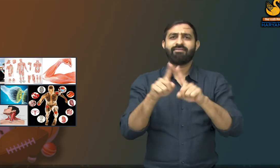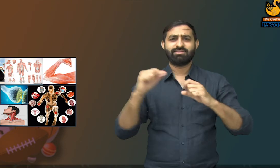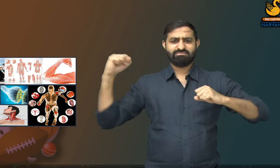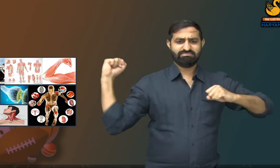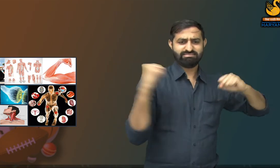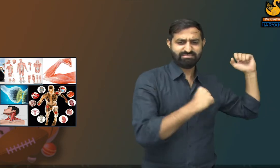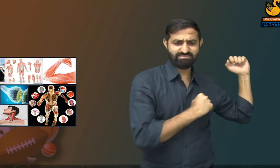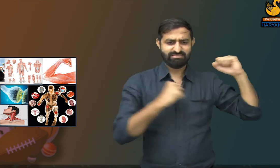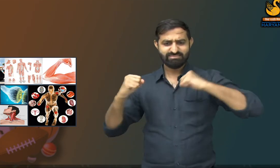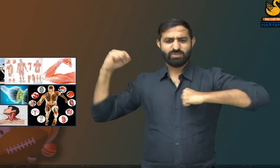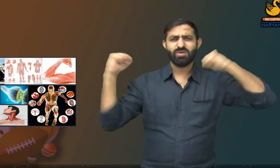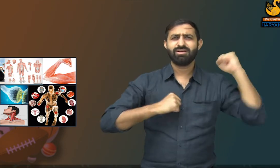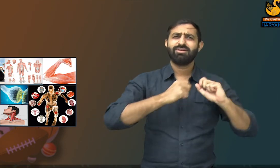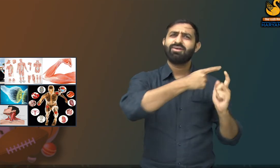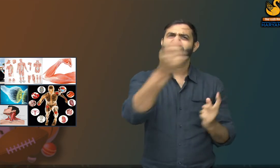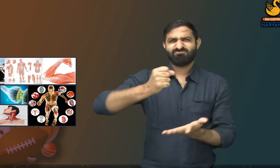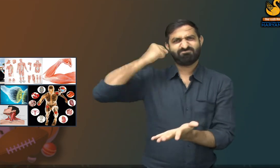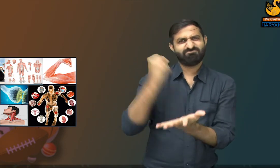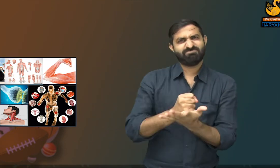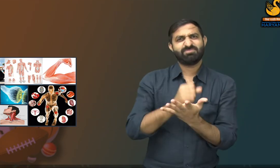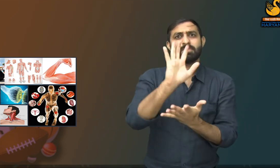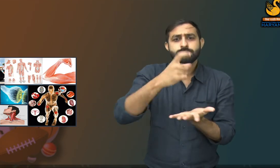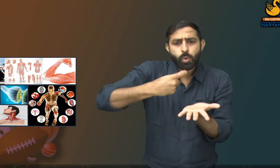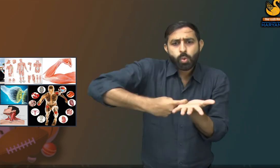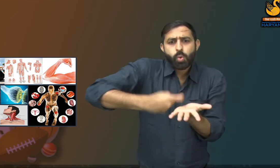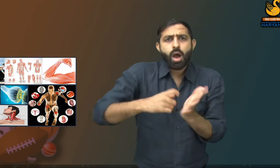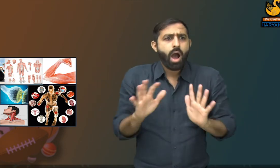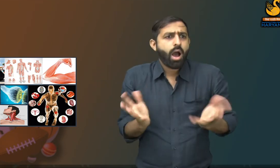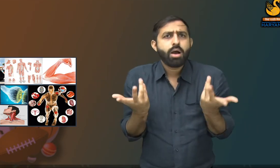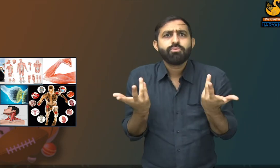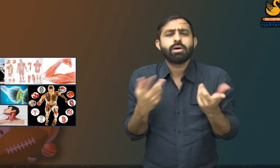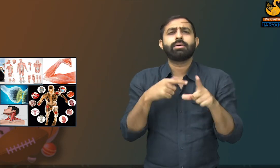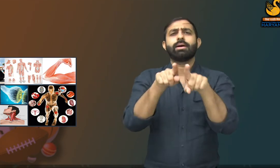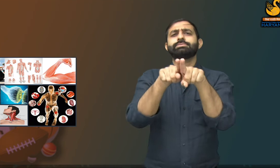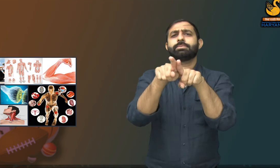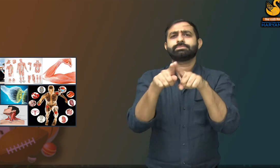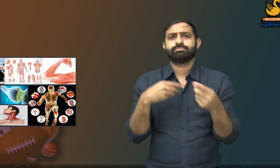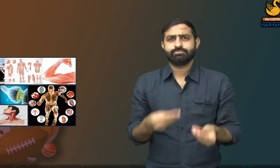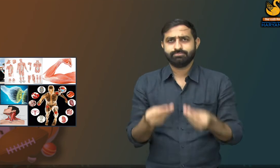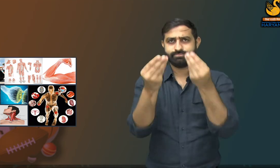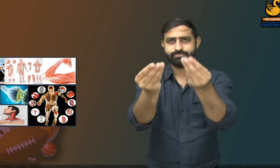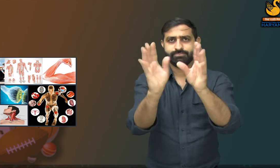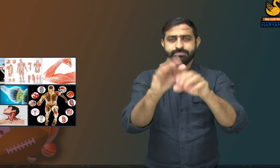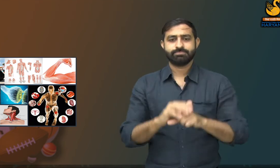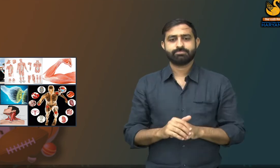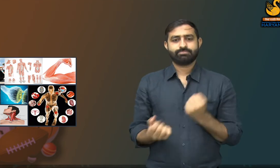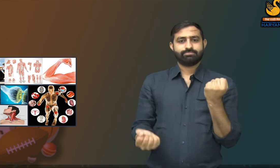We all do exercises to maintain our health. What are the rules of exercising? Let me give you an example.